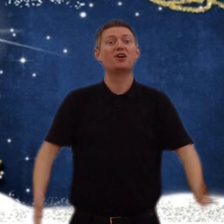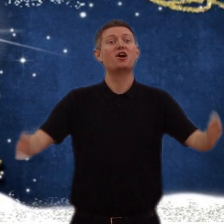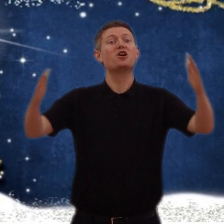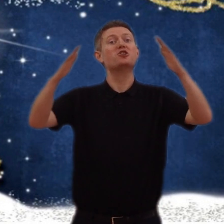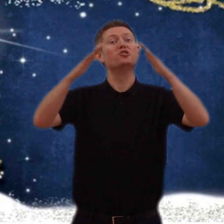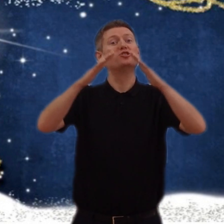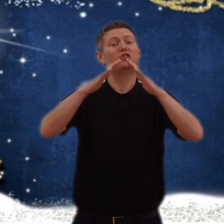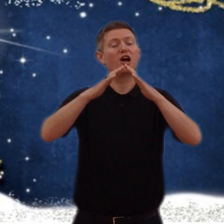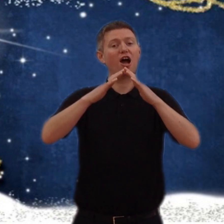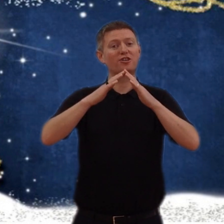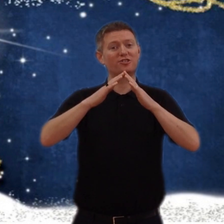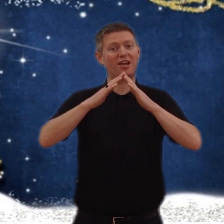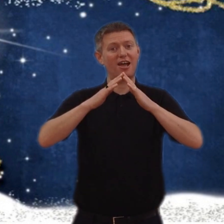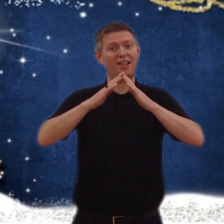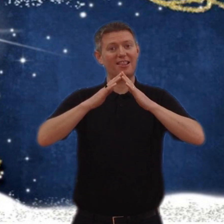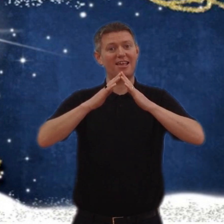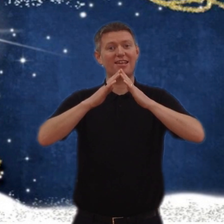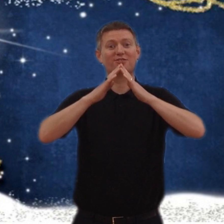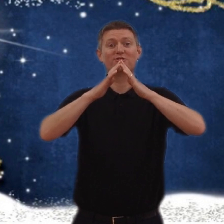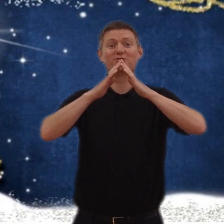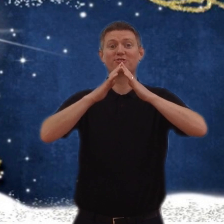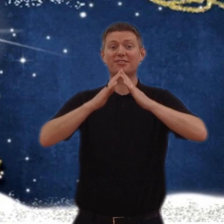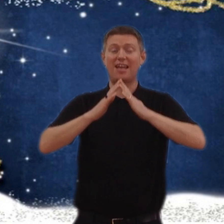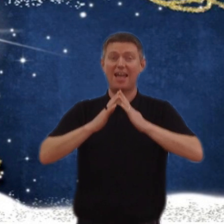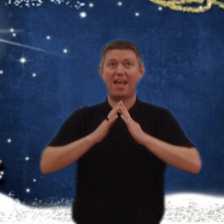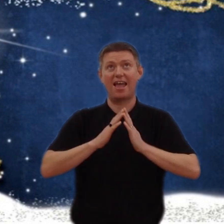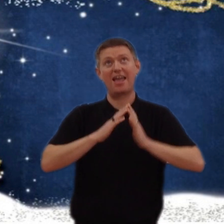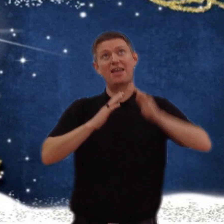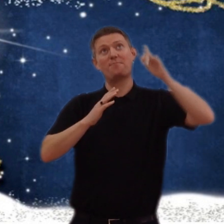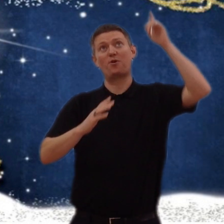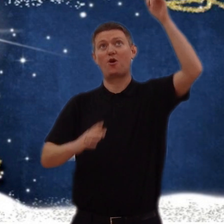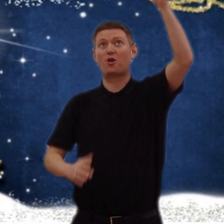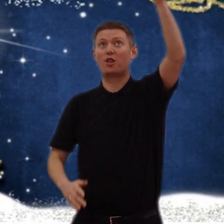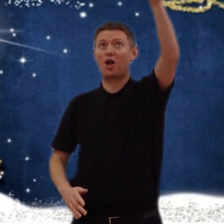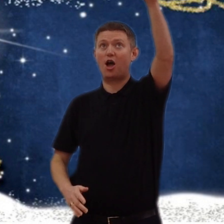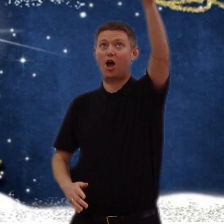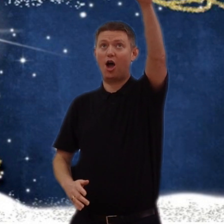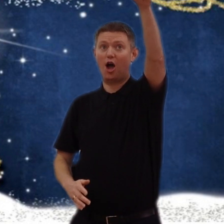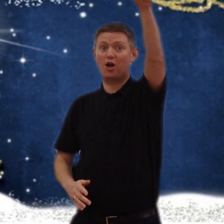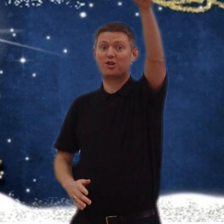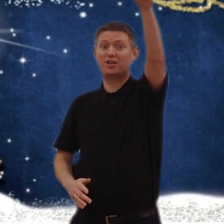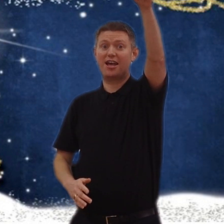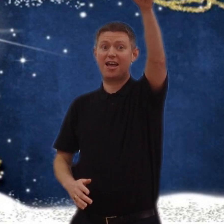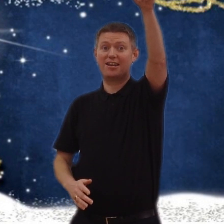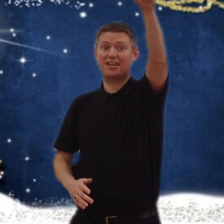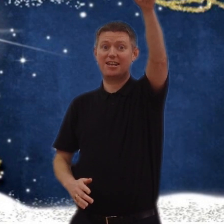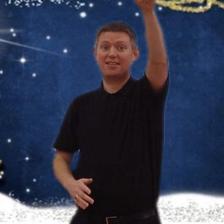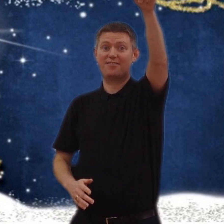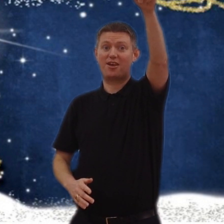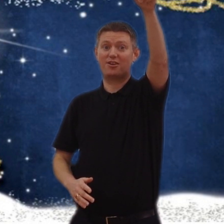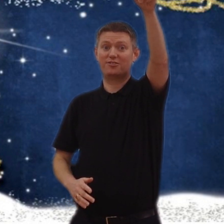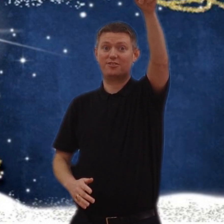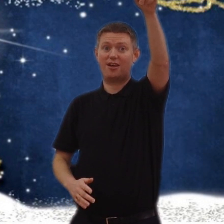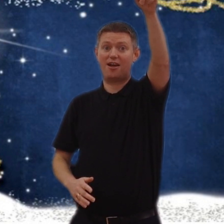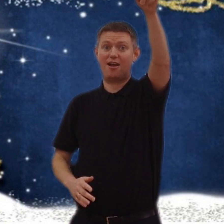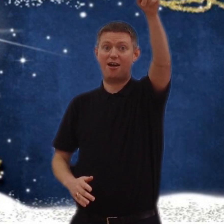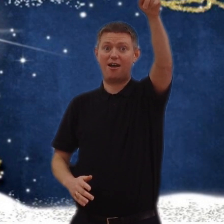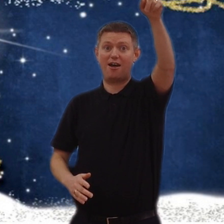Just a little stable underneath a star